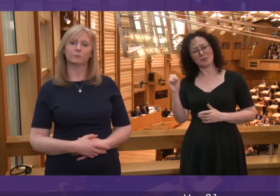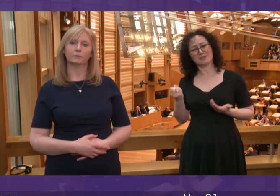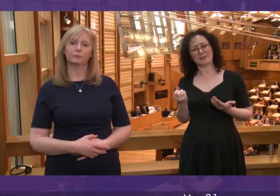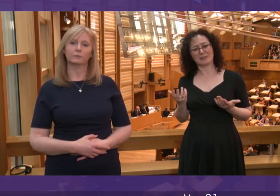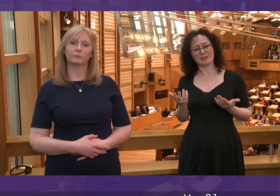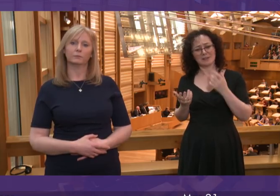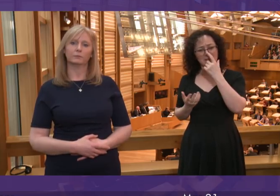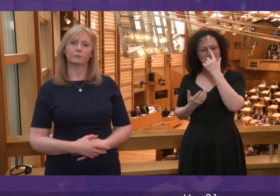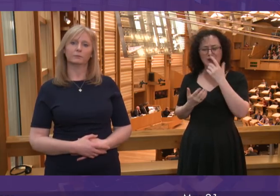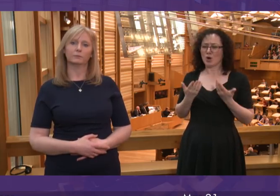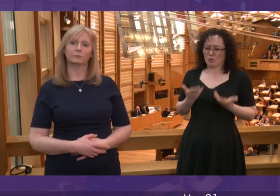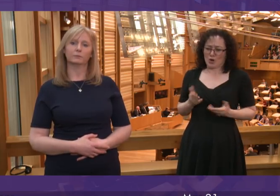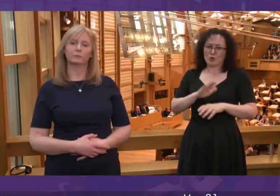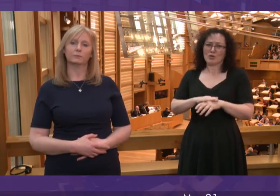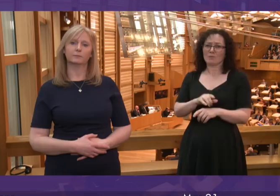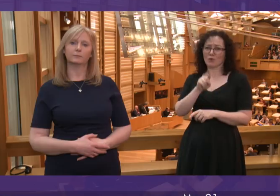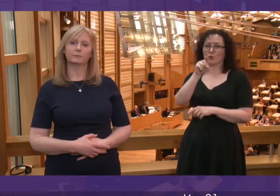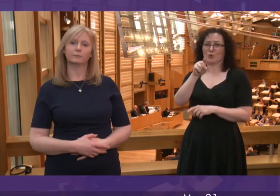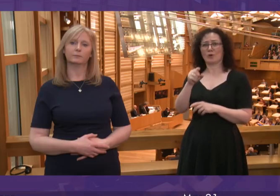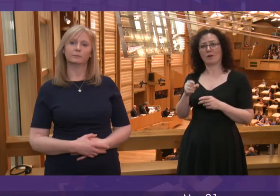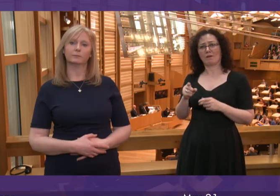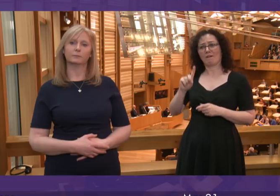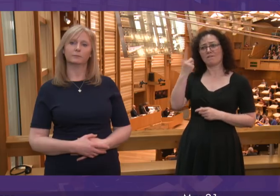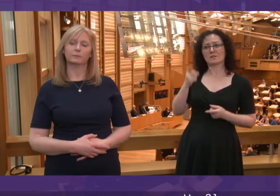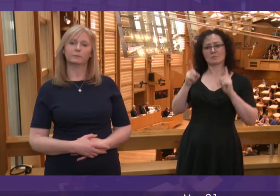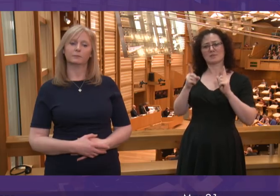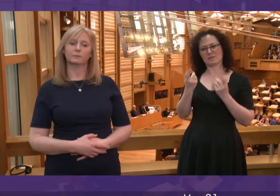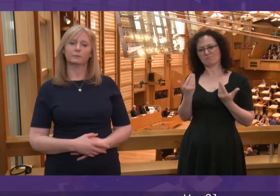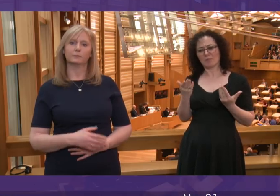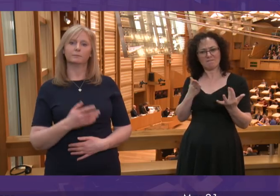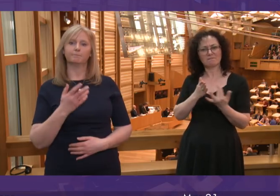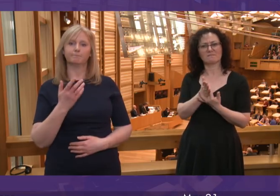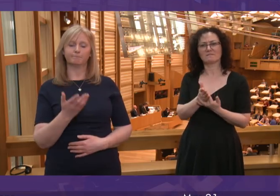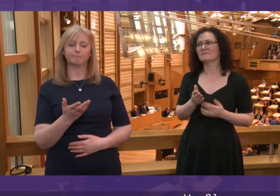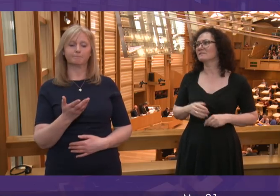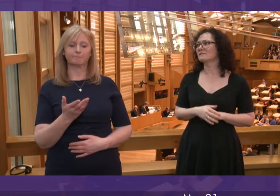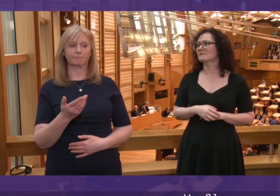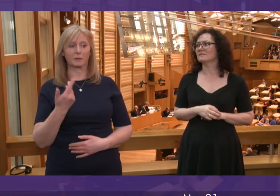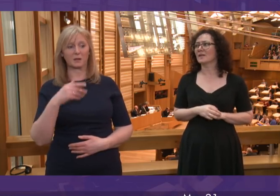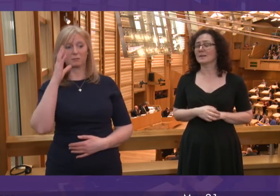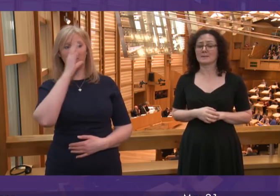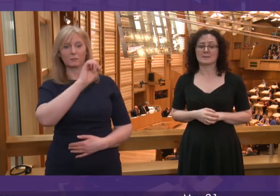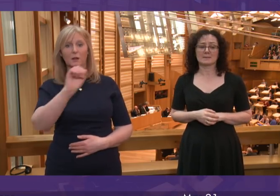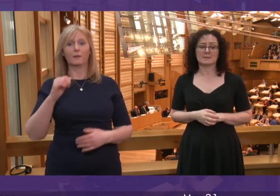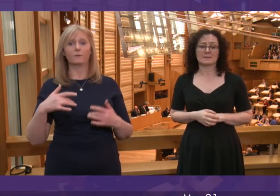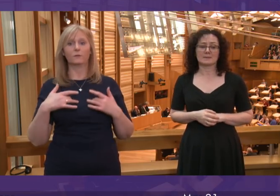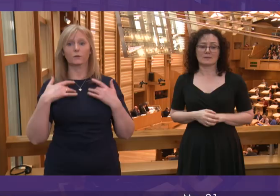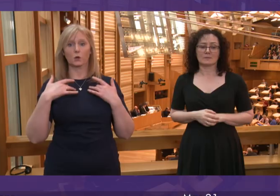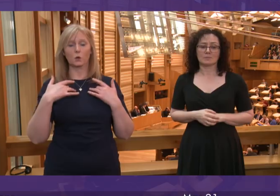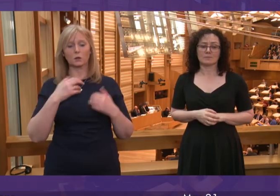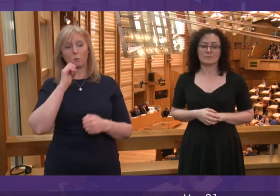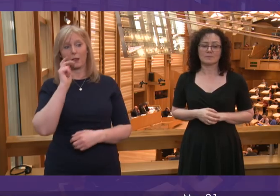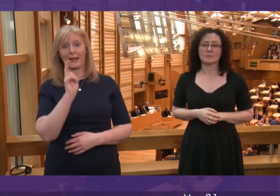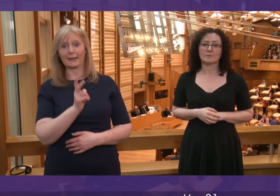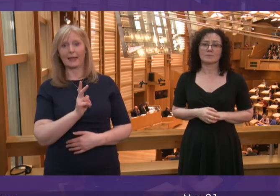step in and take charge of the ScotRail crisis? First Minister. Well, I made my views clear and I will do so again. Those